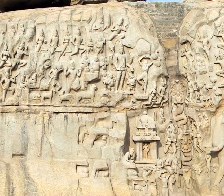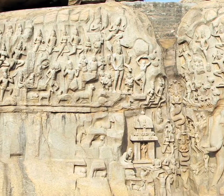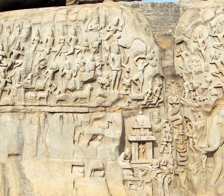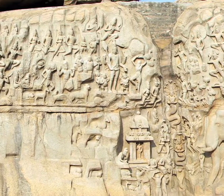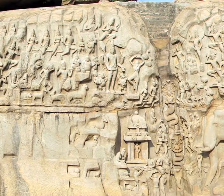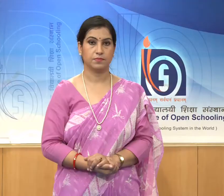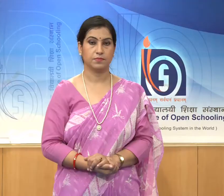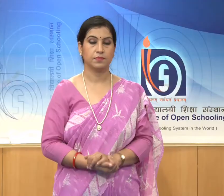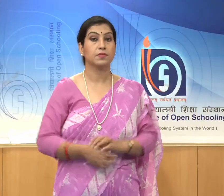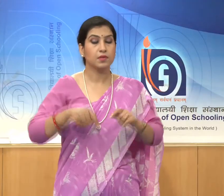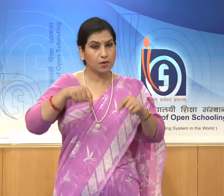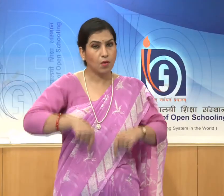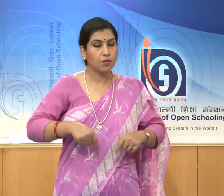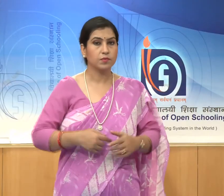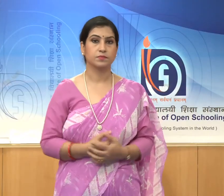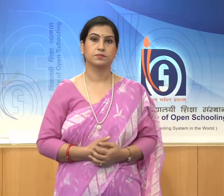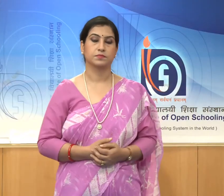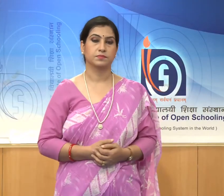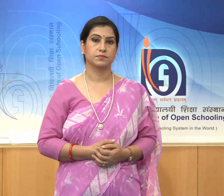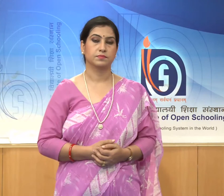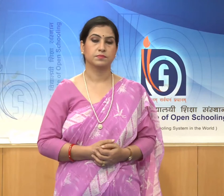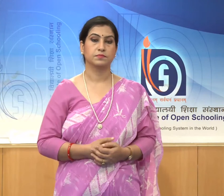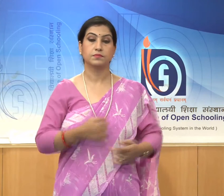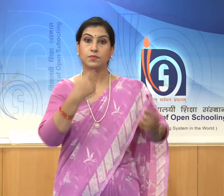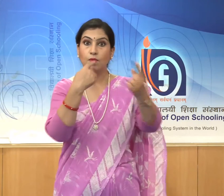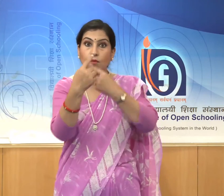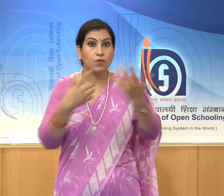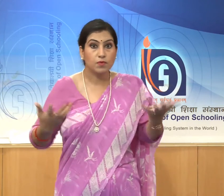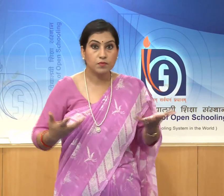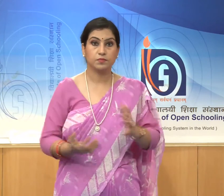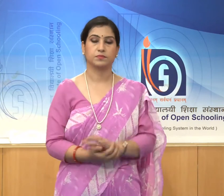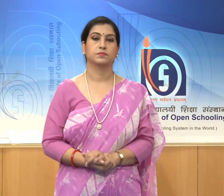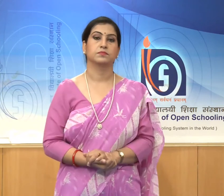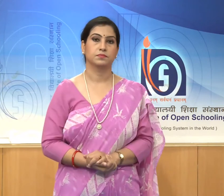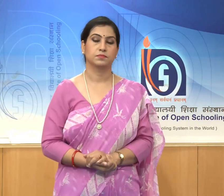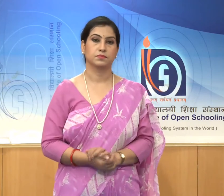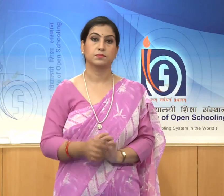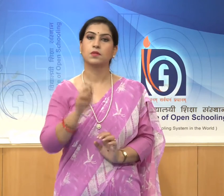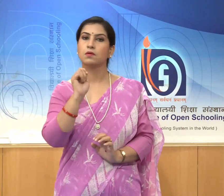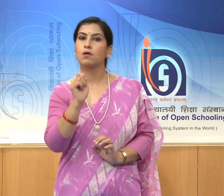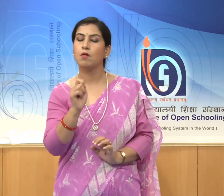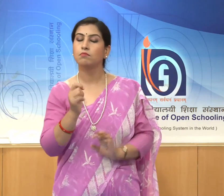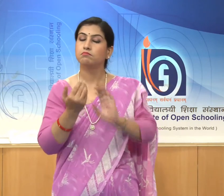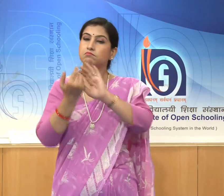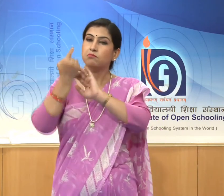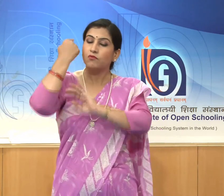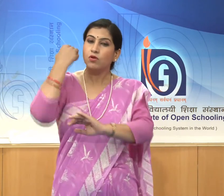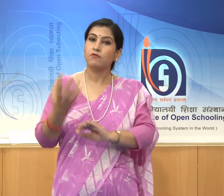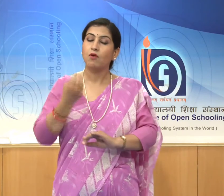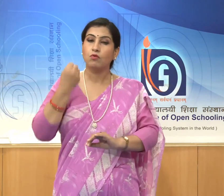Now, we will appreciate a work of art from